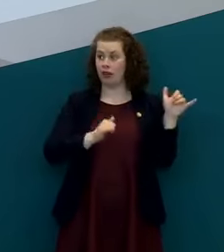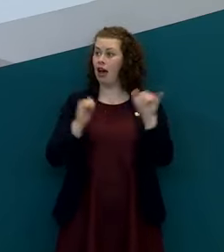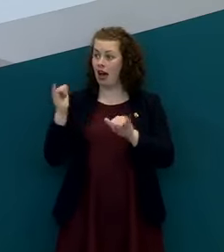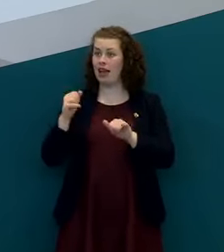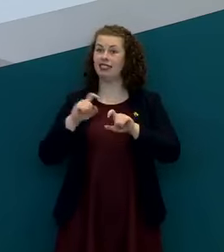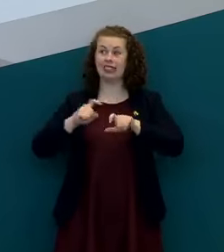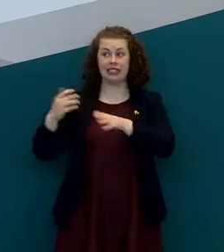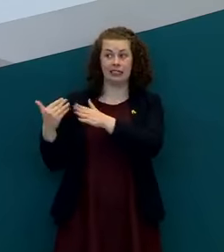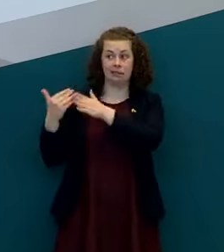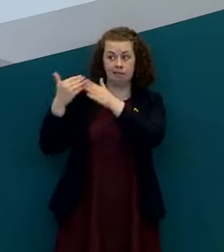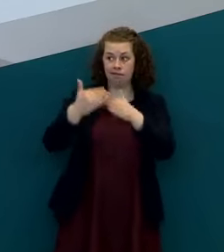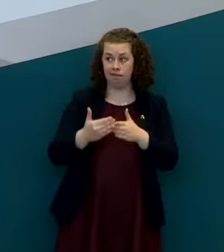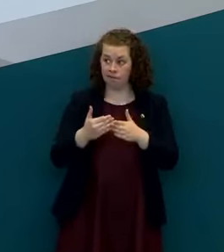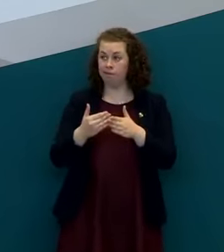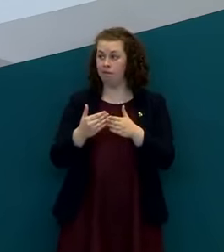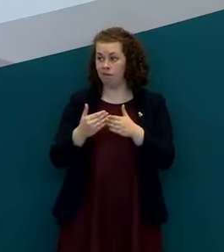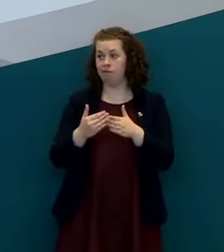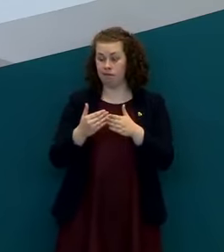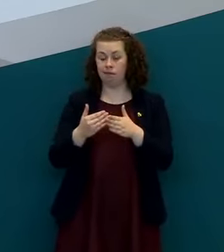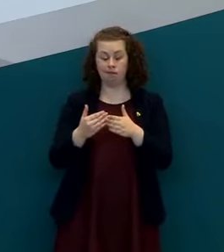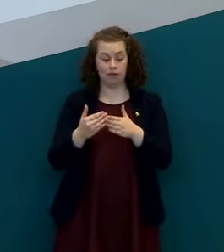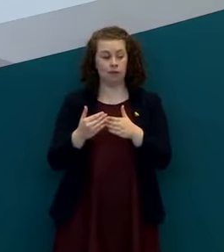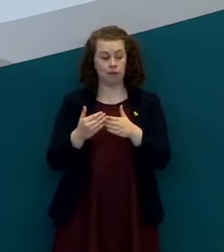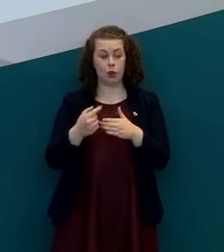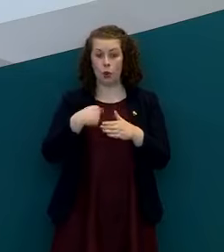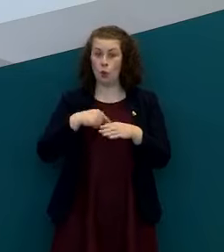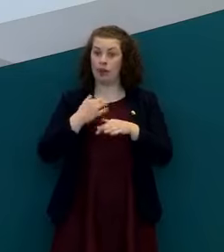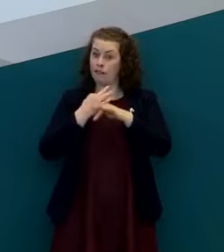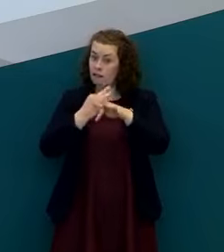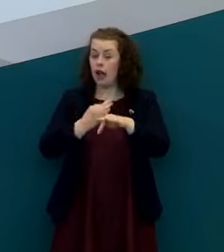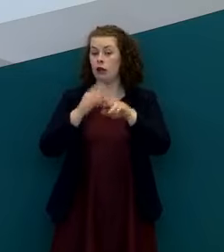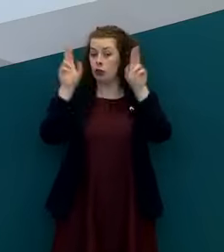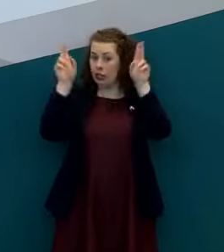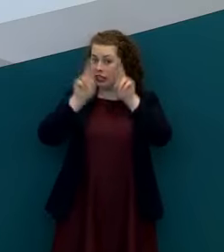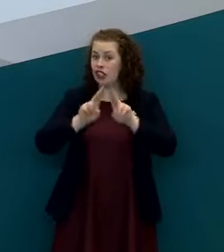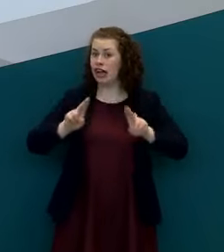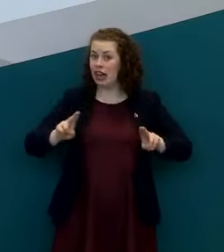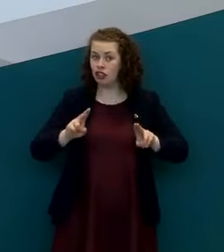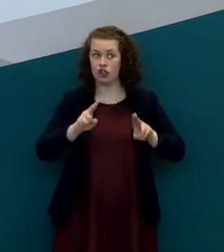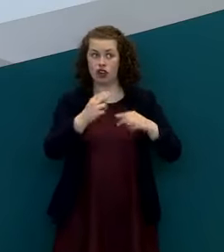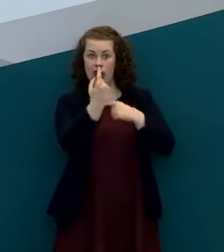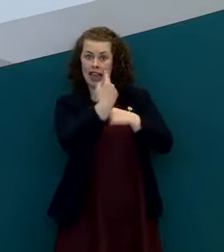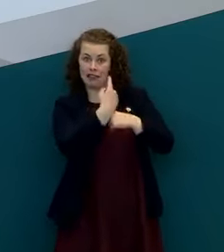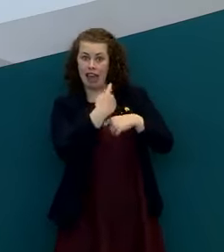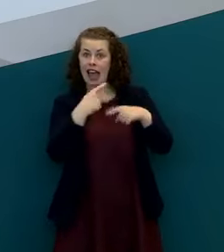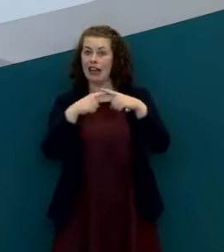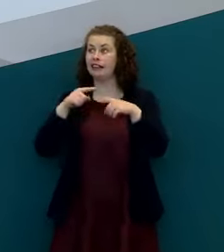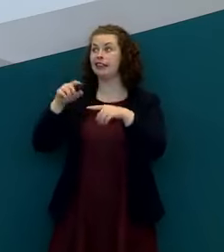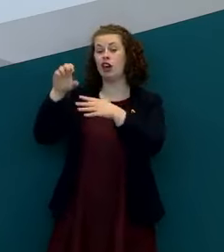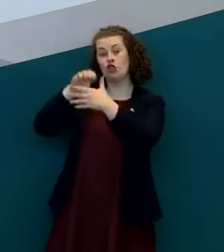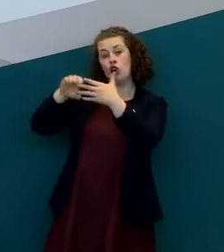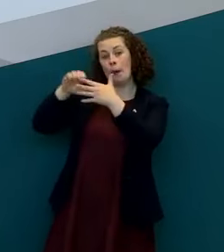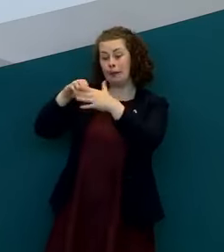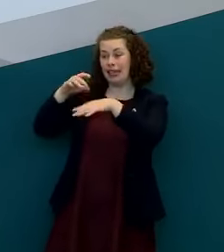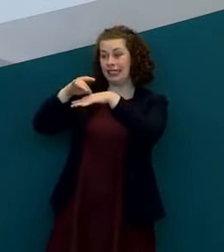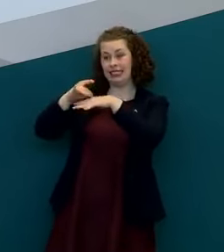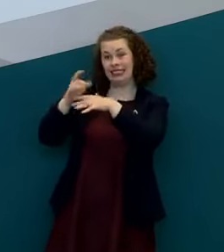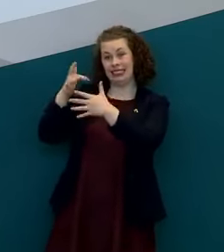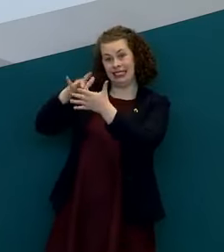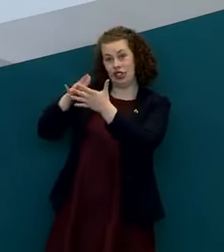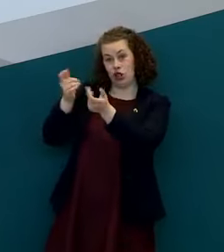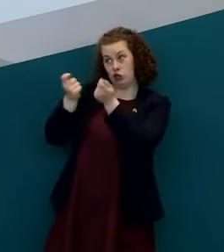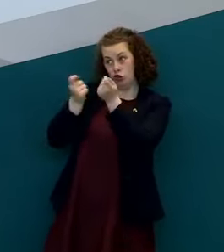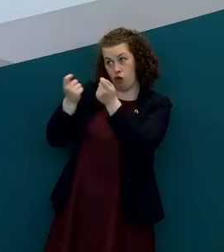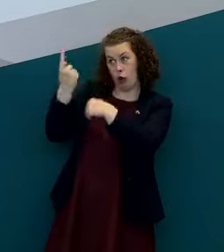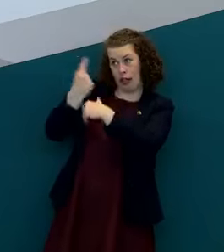both international um advice and guidance from the ecdc and from the who in terms of any of the measures that we had in place in in